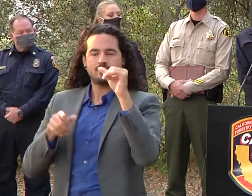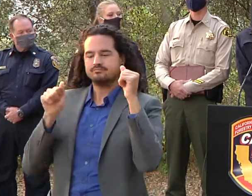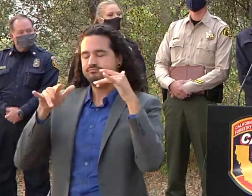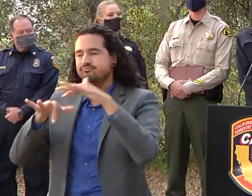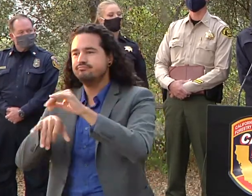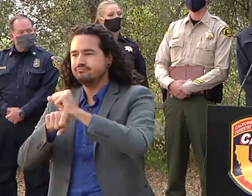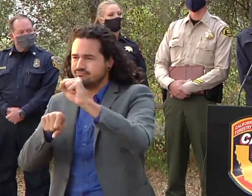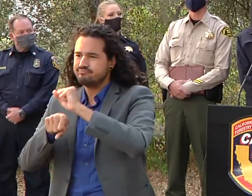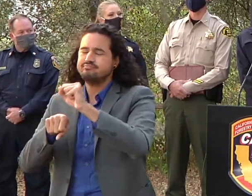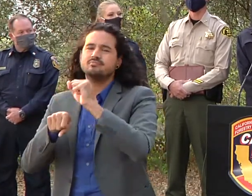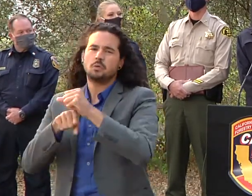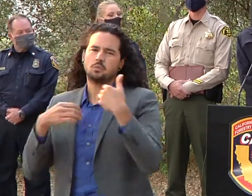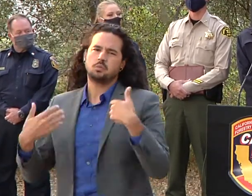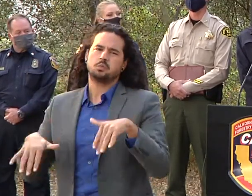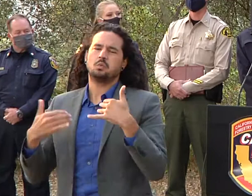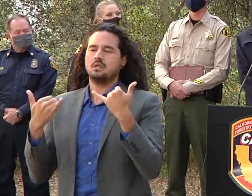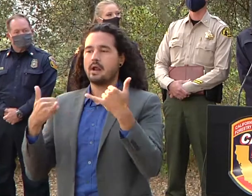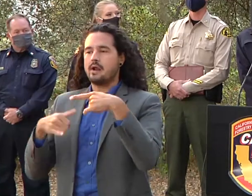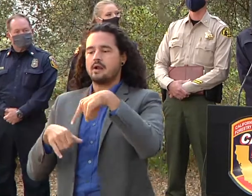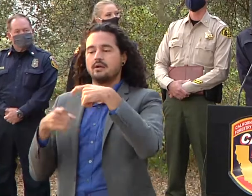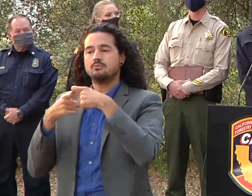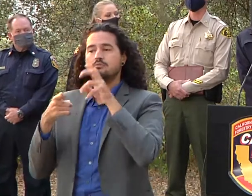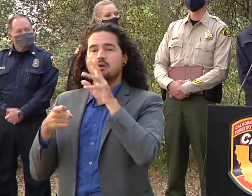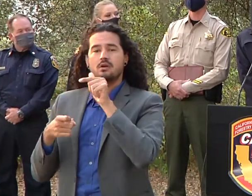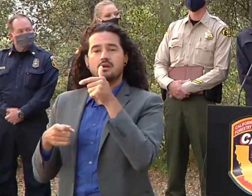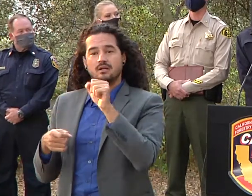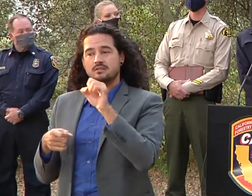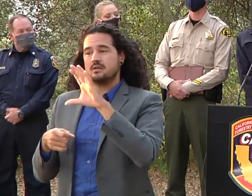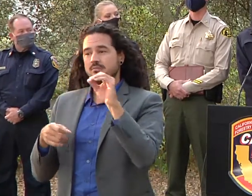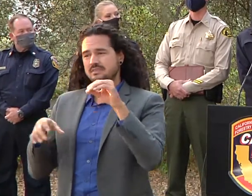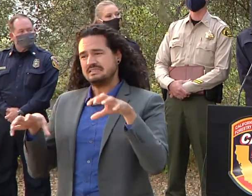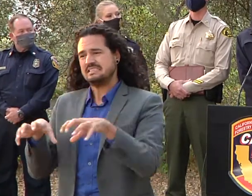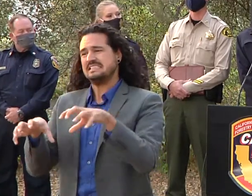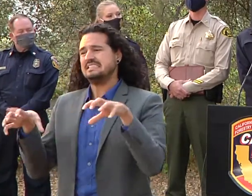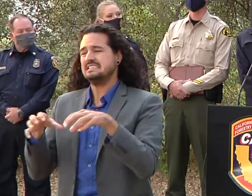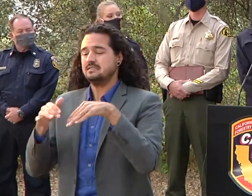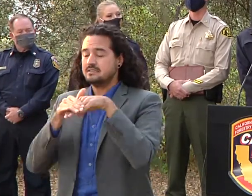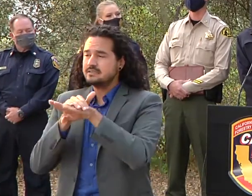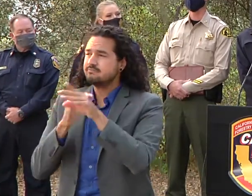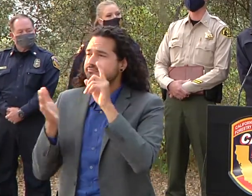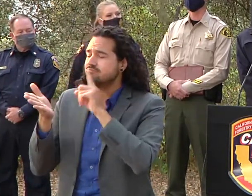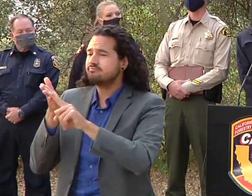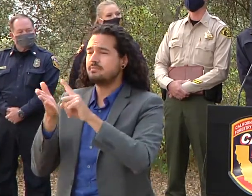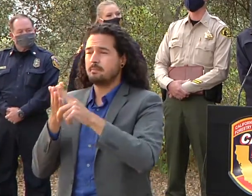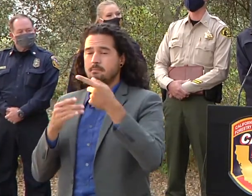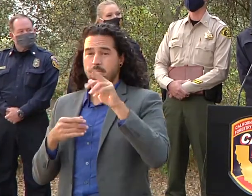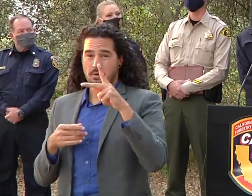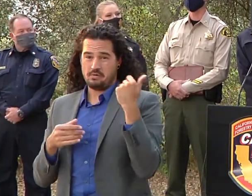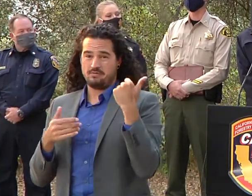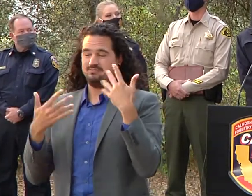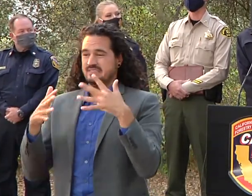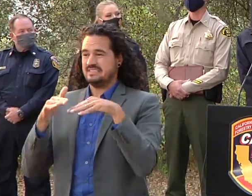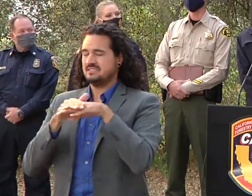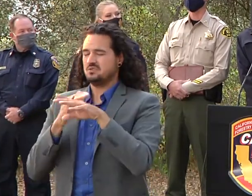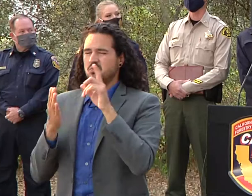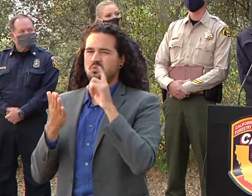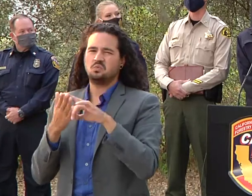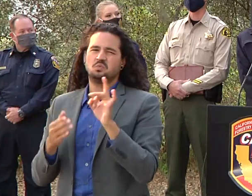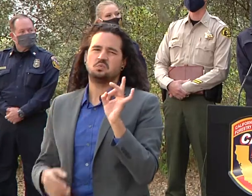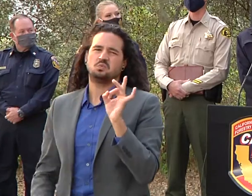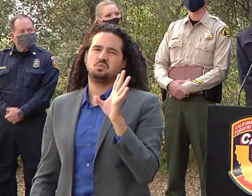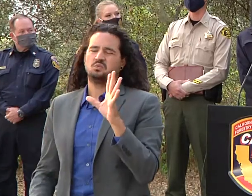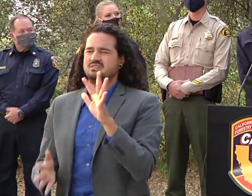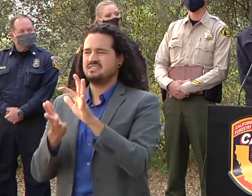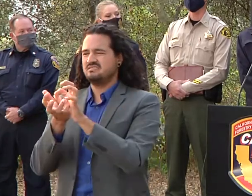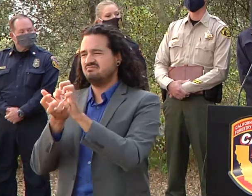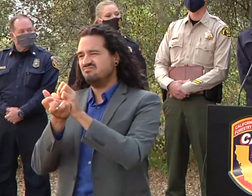uh pretty devastating in there uh significant devastation within that park and uh so there's a lot of work to